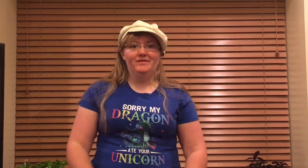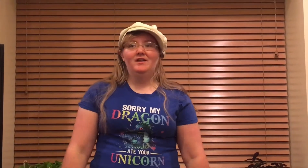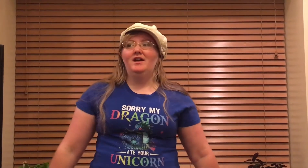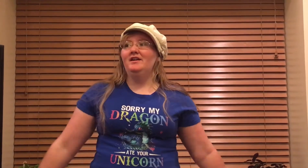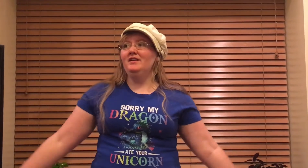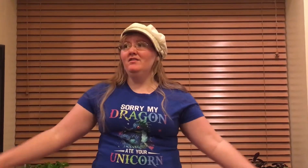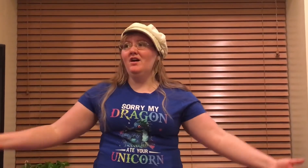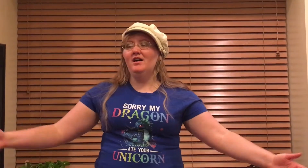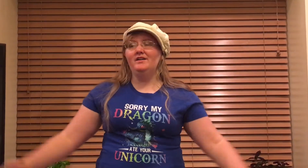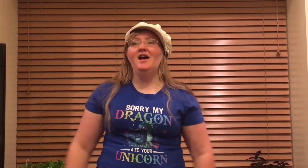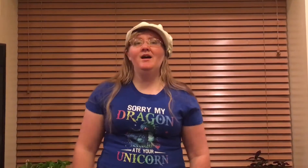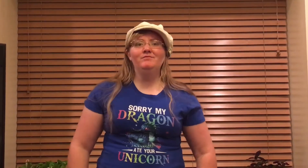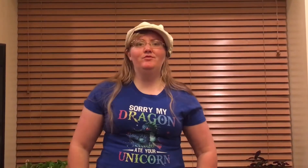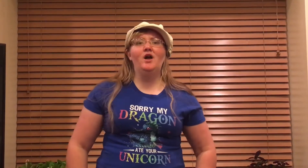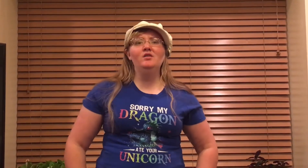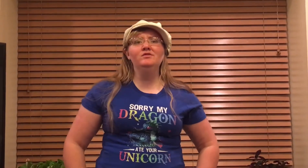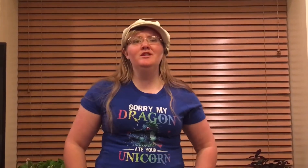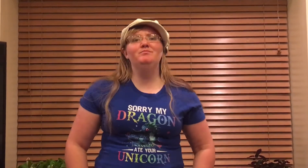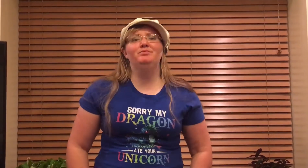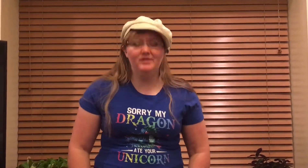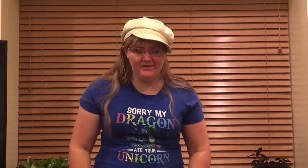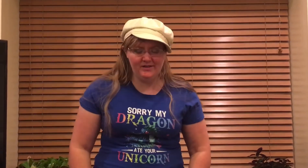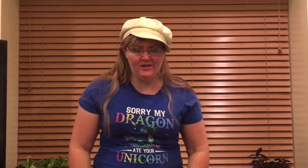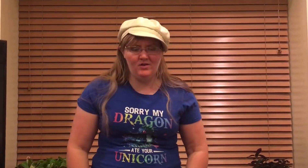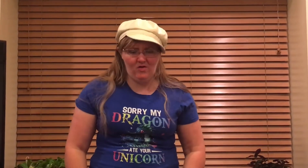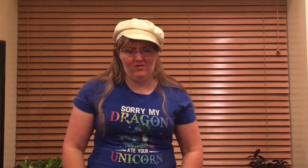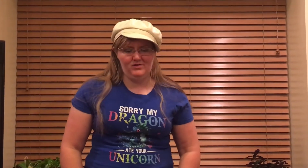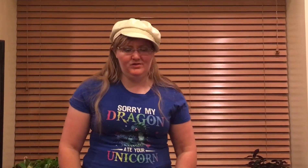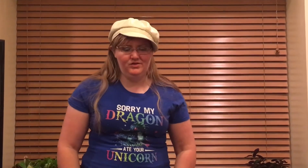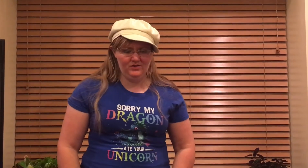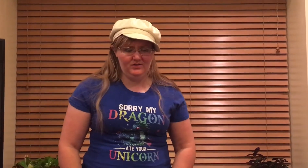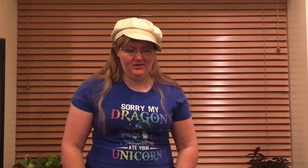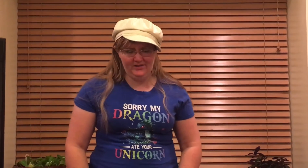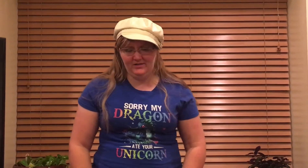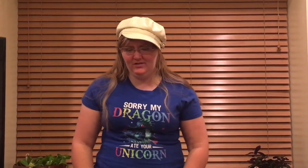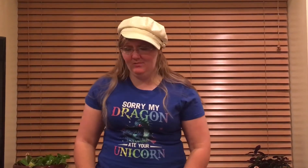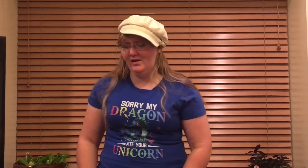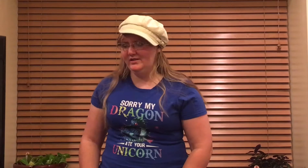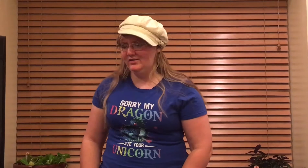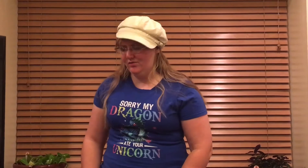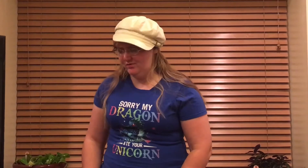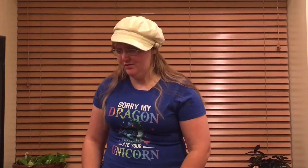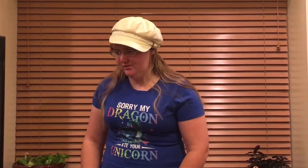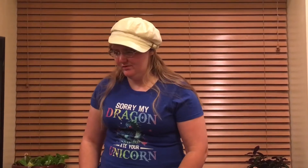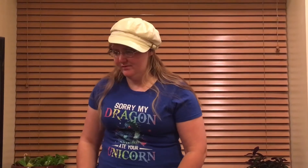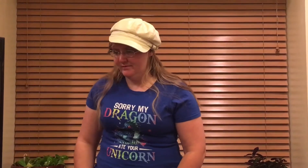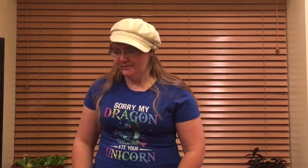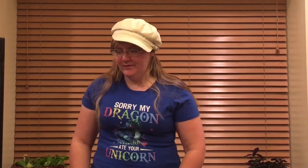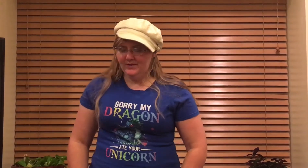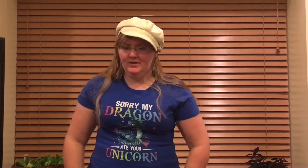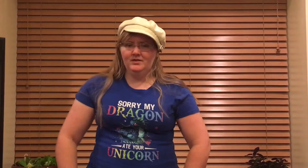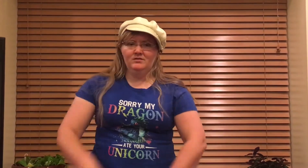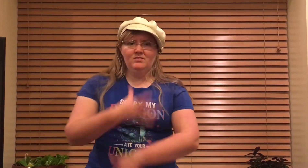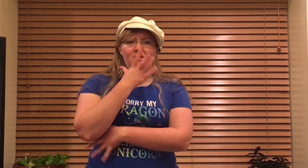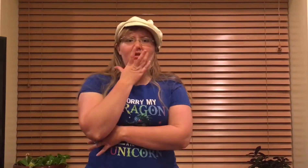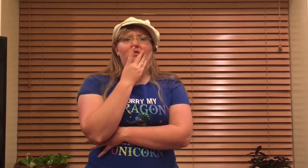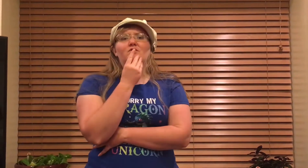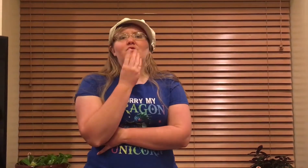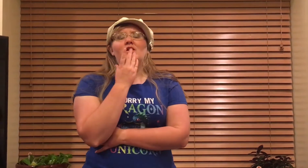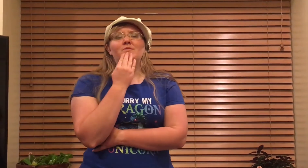And here I am, thrown in prison and all. I have listened to my daughter. Well, old farmer,